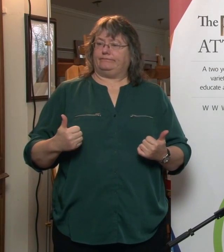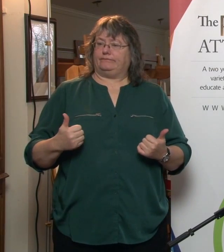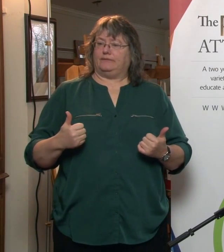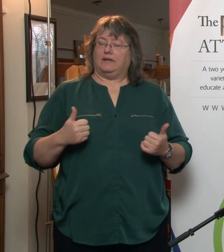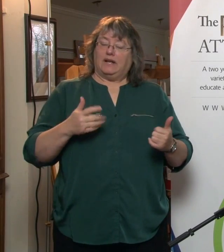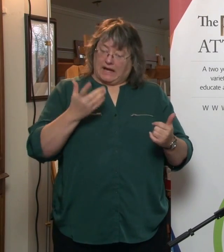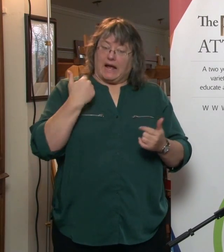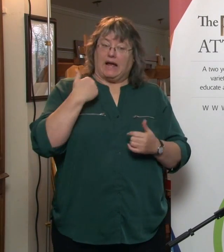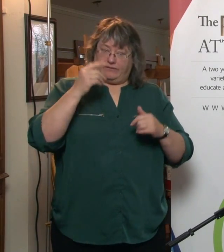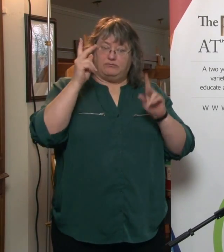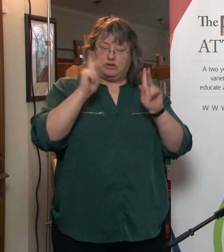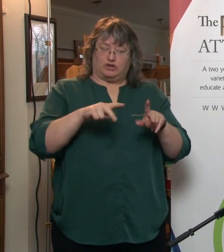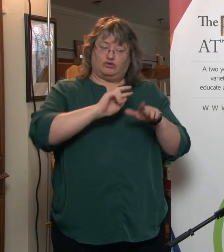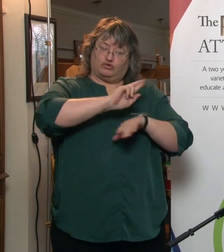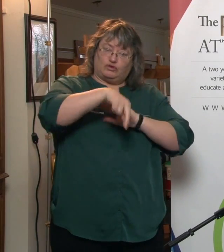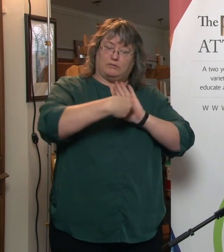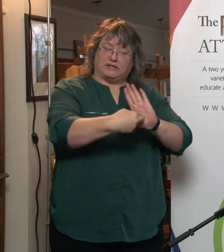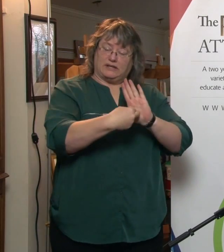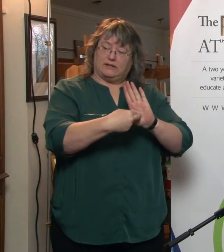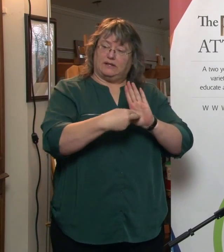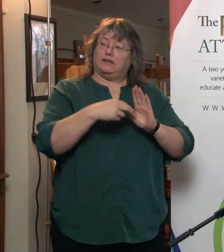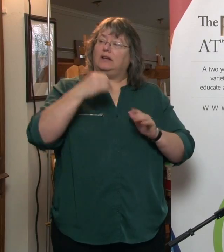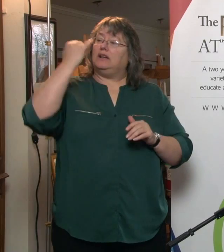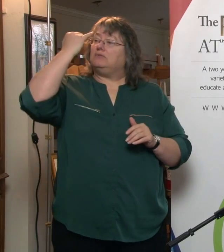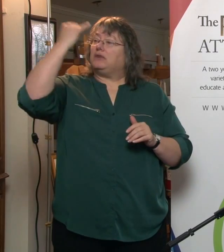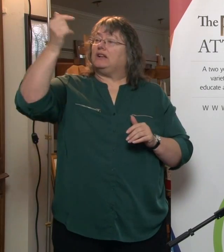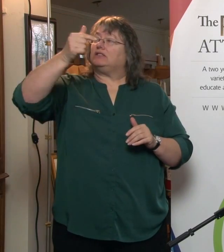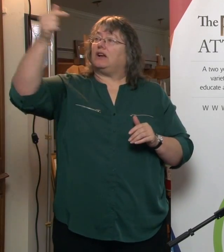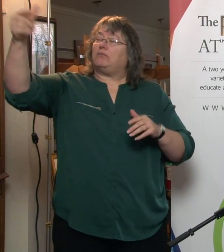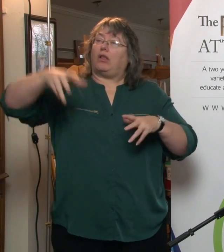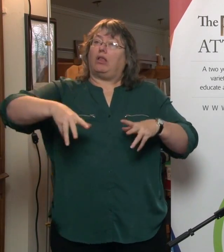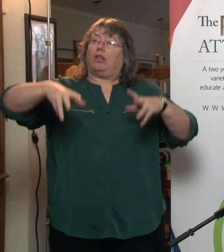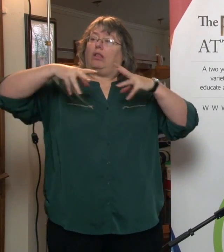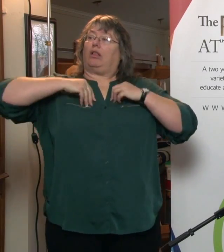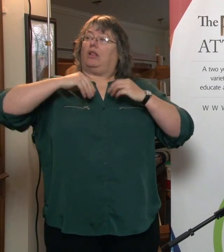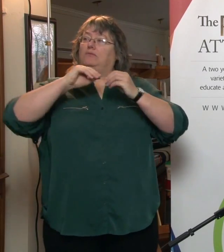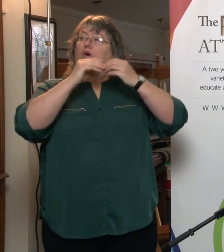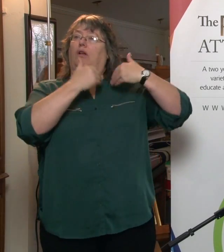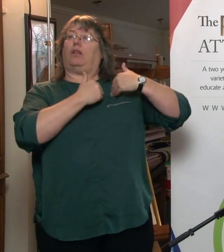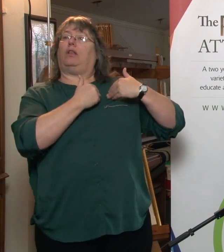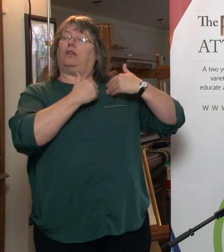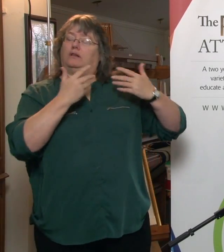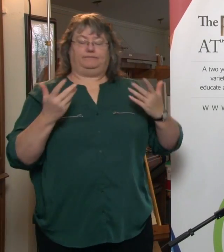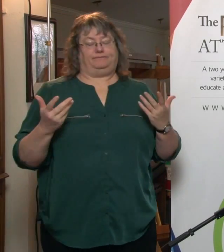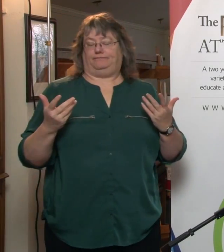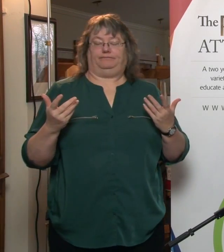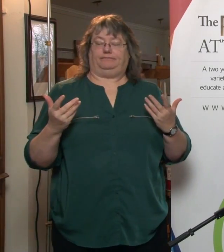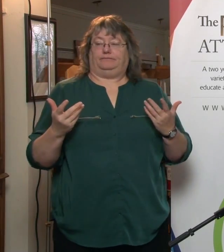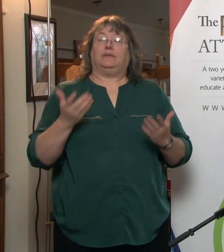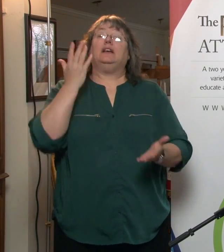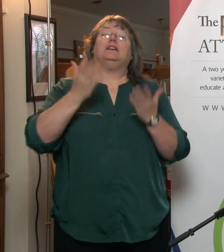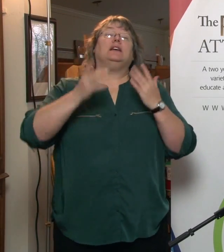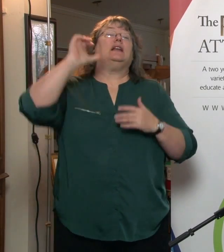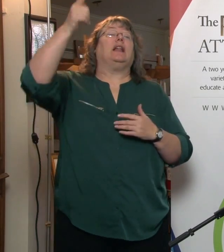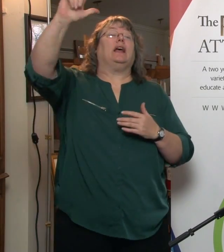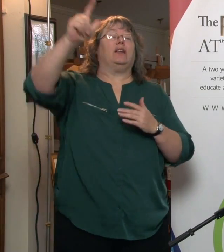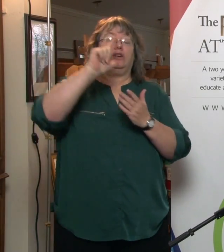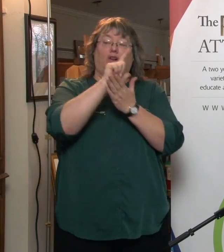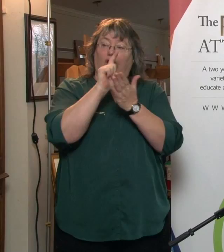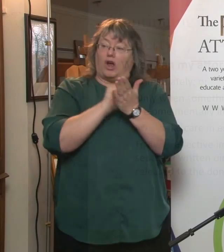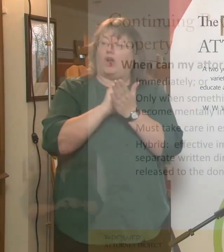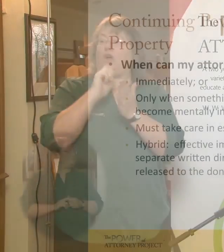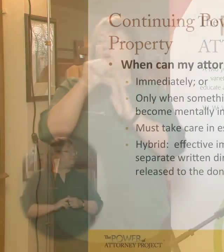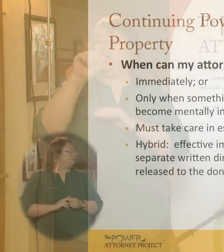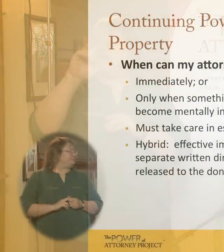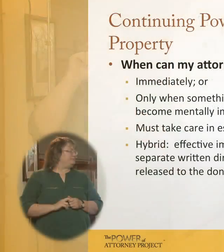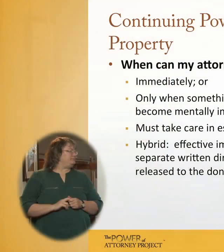somebody acting as an attorney. Just think of what the government would be taking on by doing that. So I think at some point there may be some sort of regulation coming into